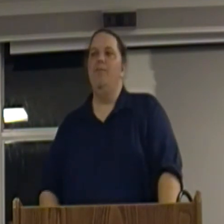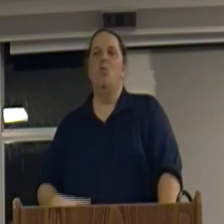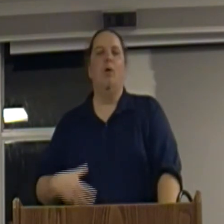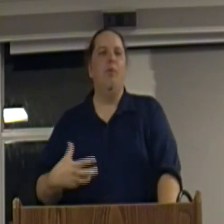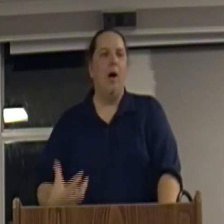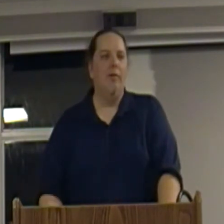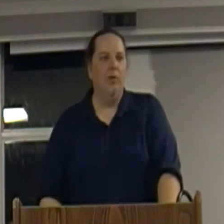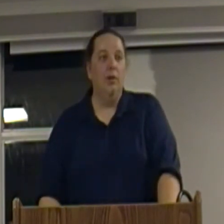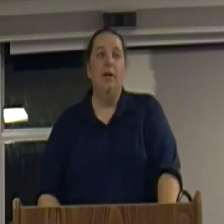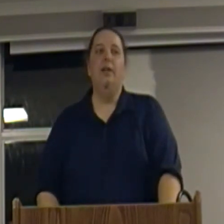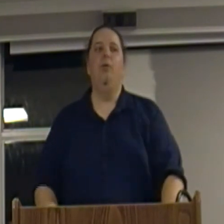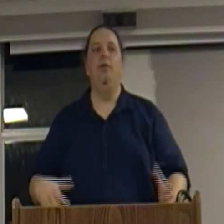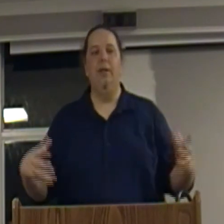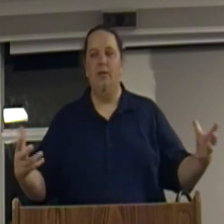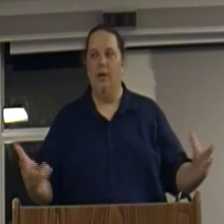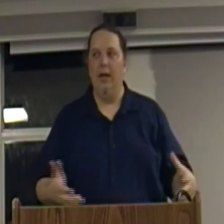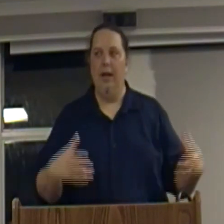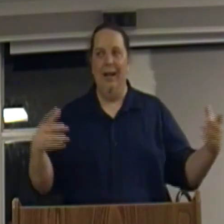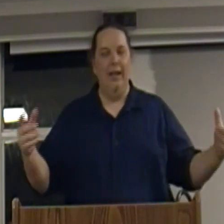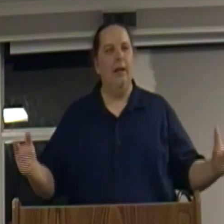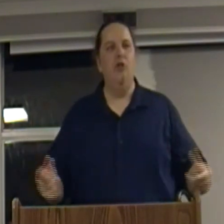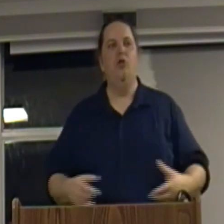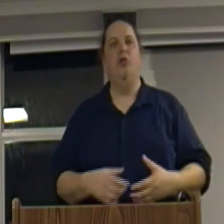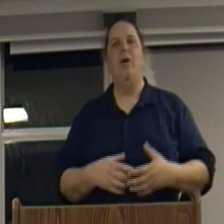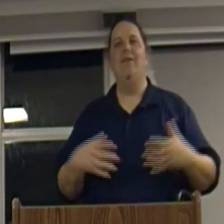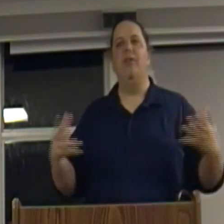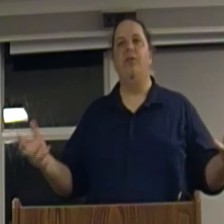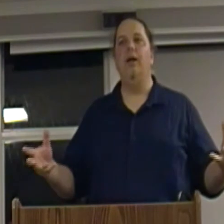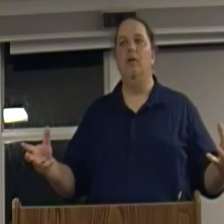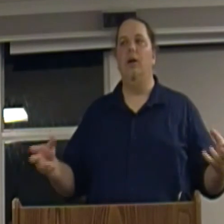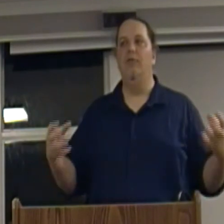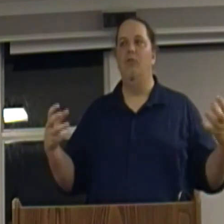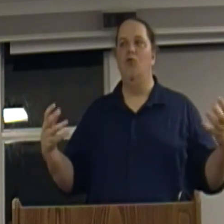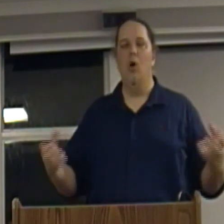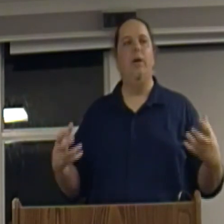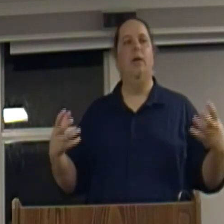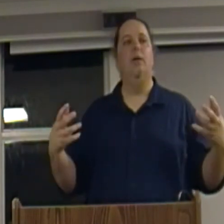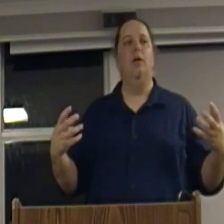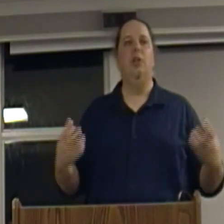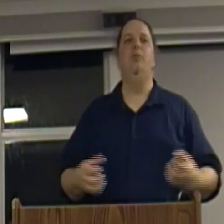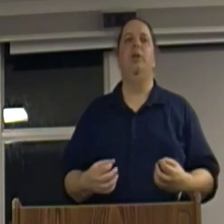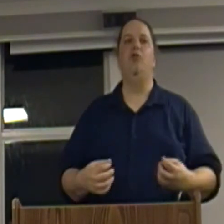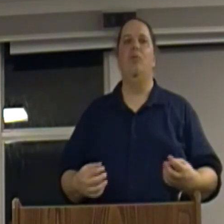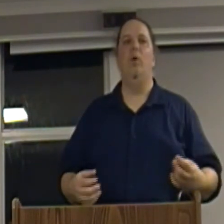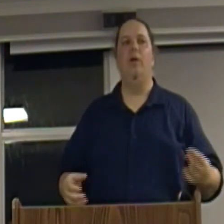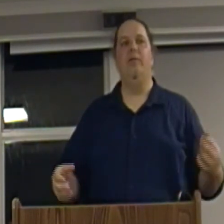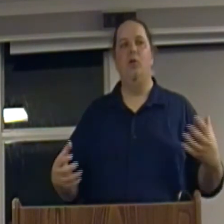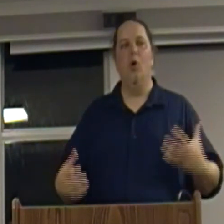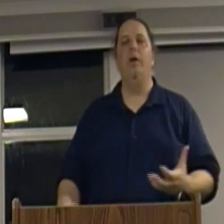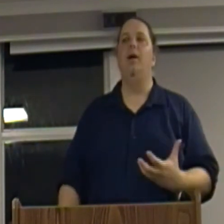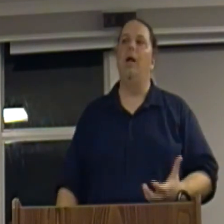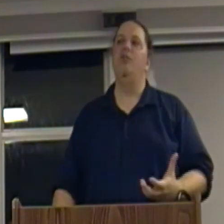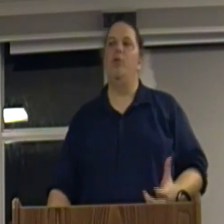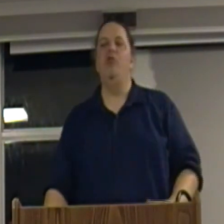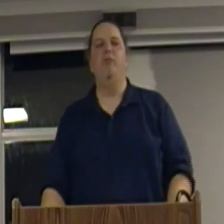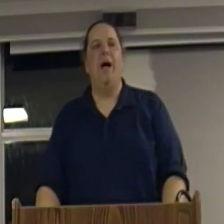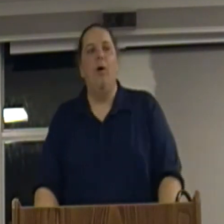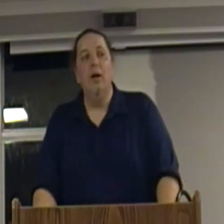even more powerful and so you have a cycle of growing accumulation of wealth of growing concentration of power